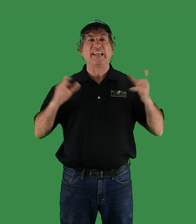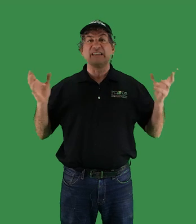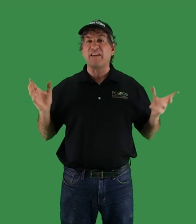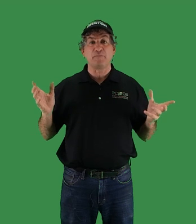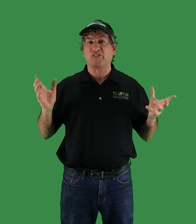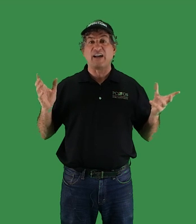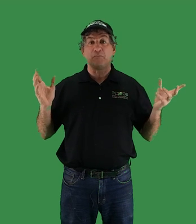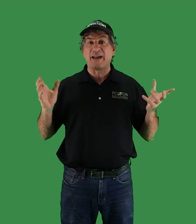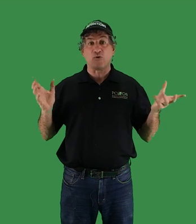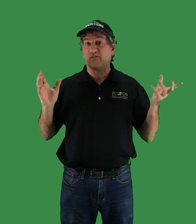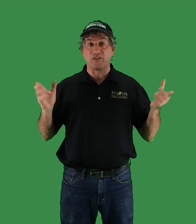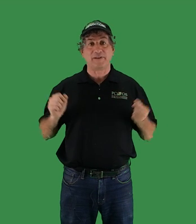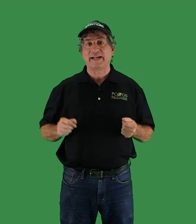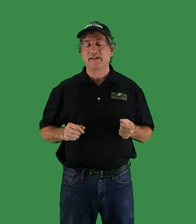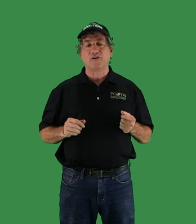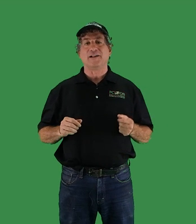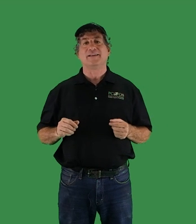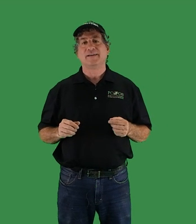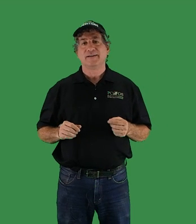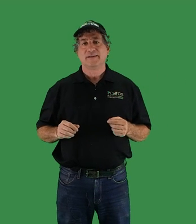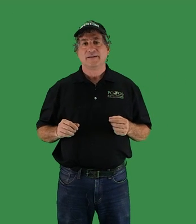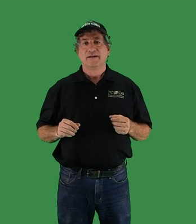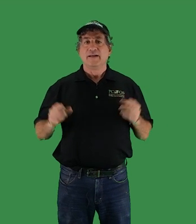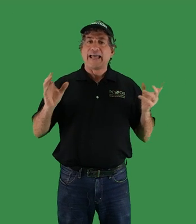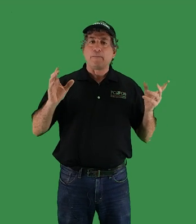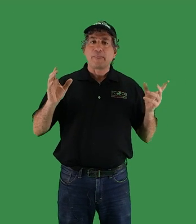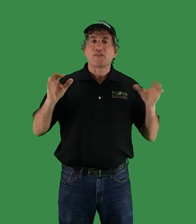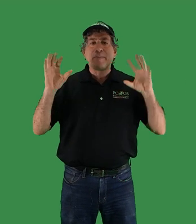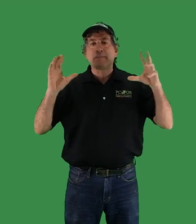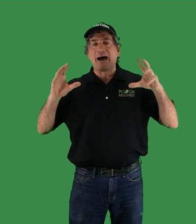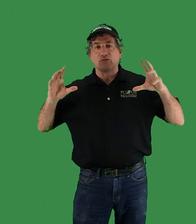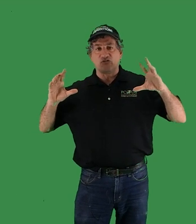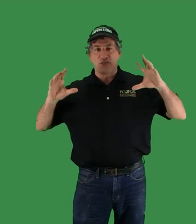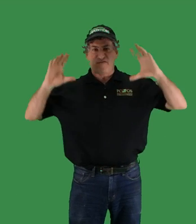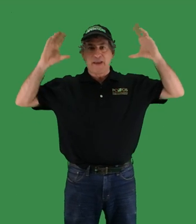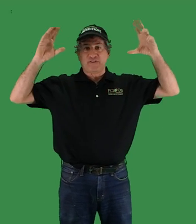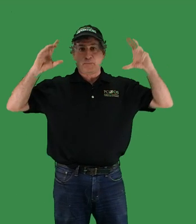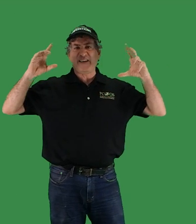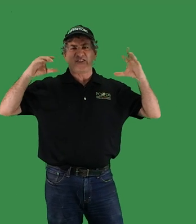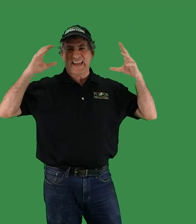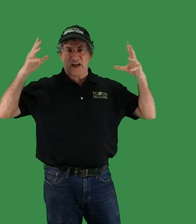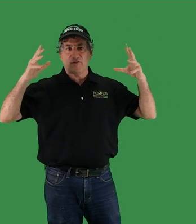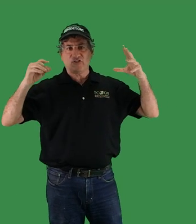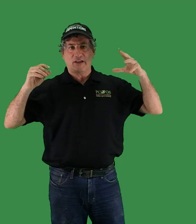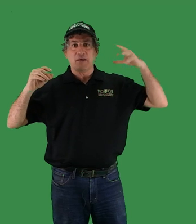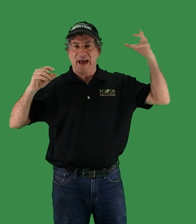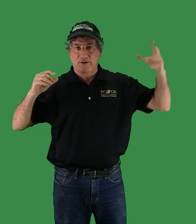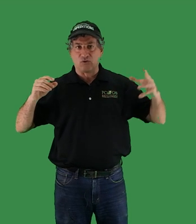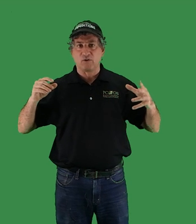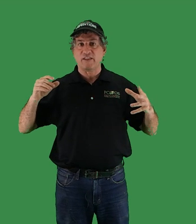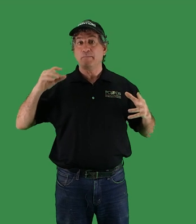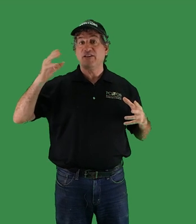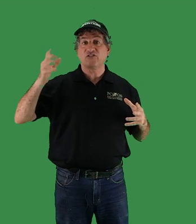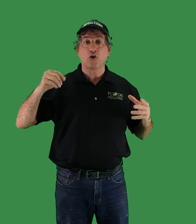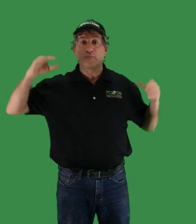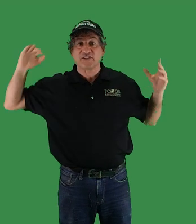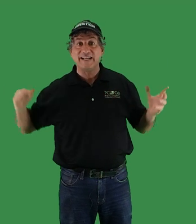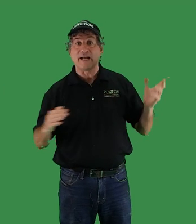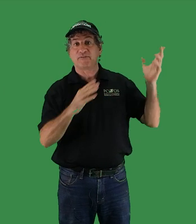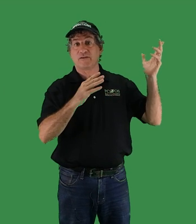any life besides microbes on the planet at all. Now, the big mountains with the famous peaks like Everest and the Matterhorn and the big slopes leading up to